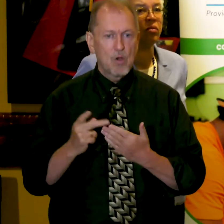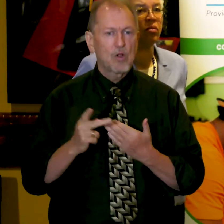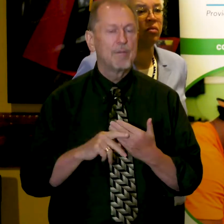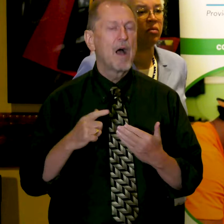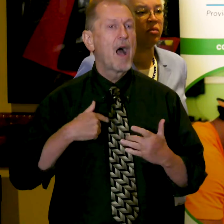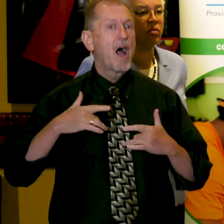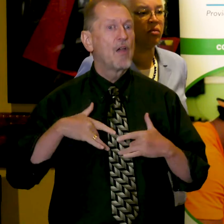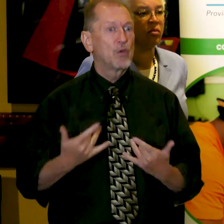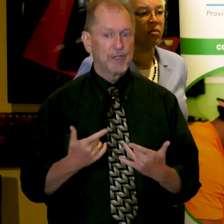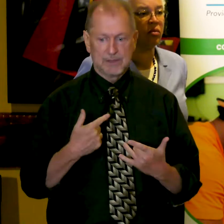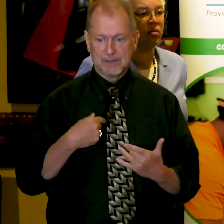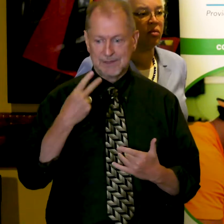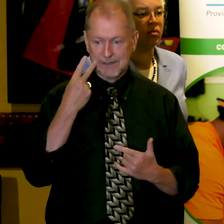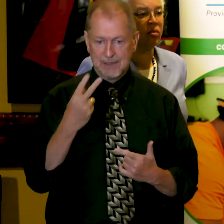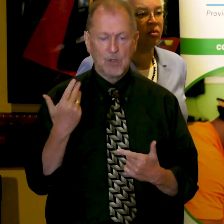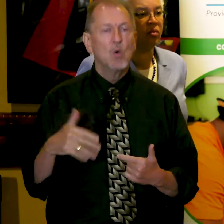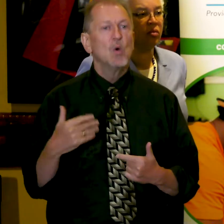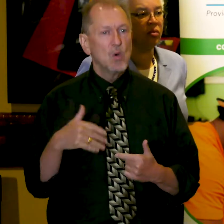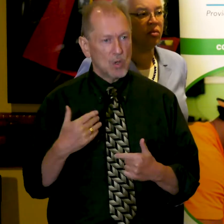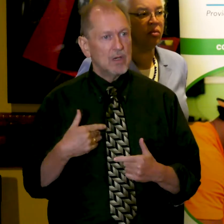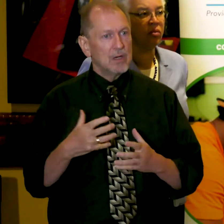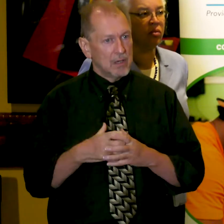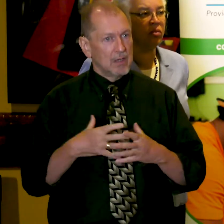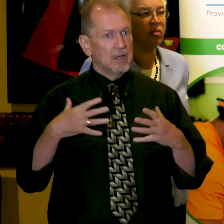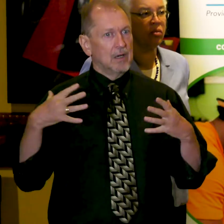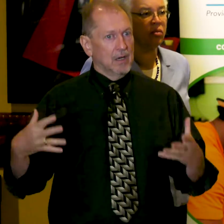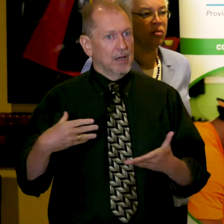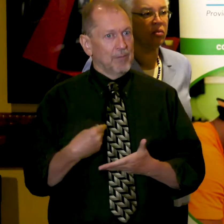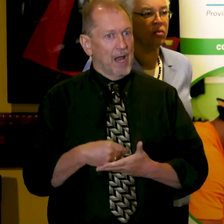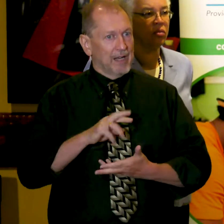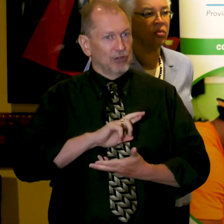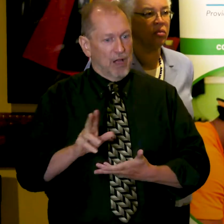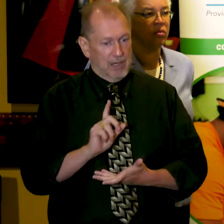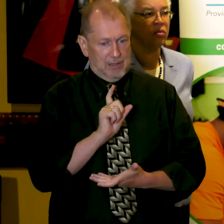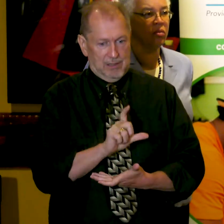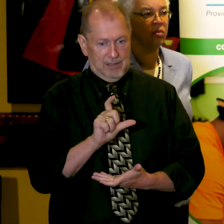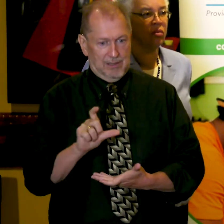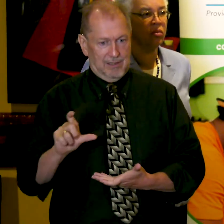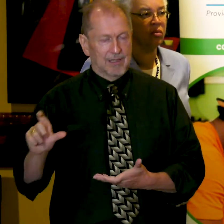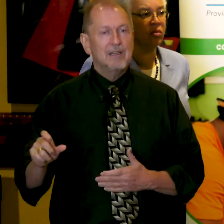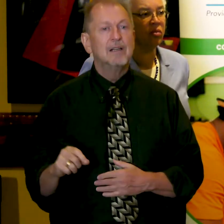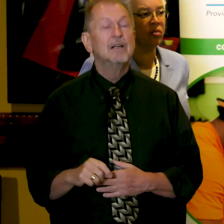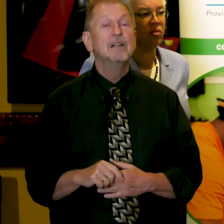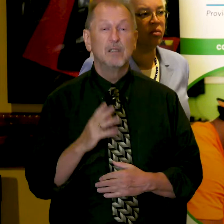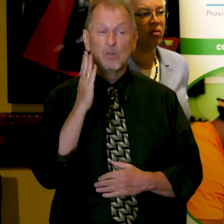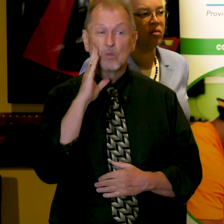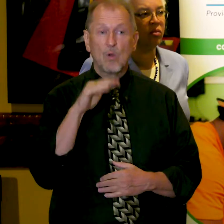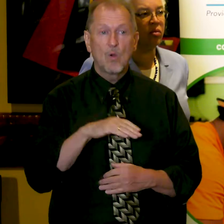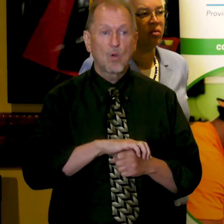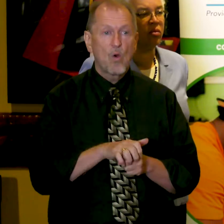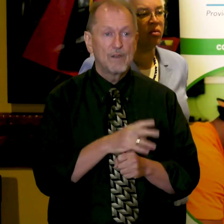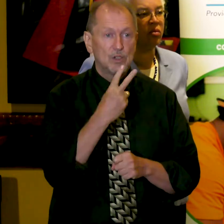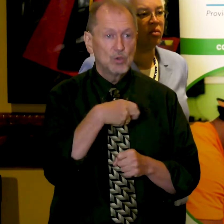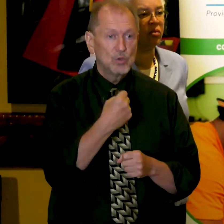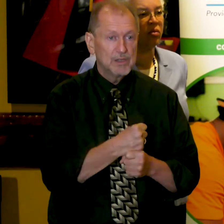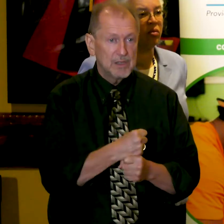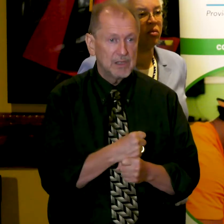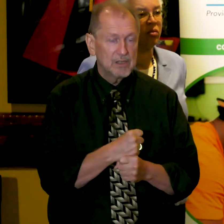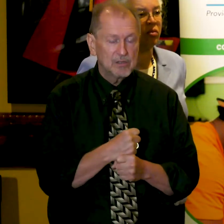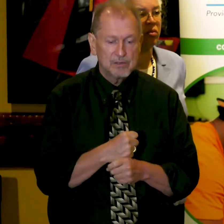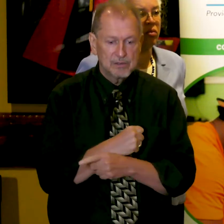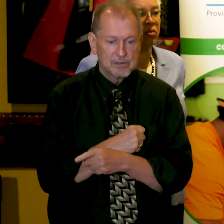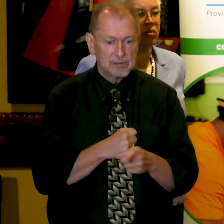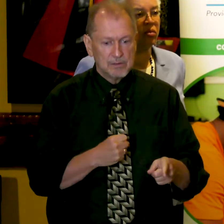the scope it has expanded to. As we saw during the first two years of the COVID-19 pandemic, grants like this